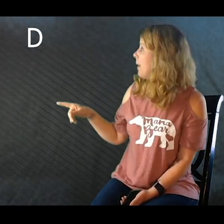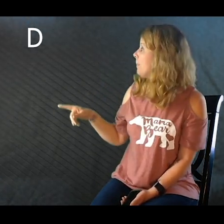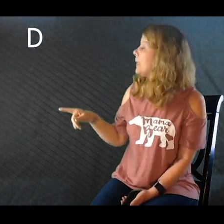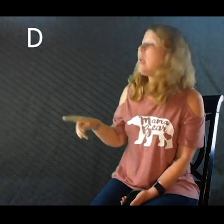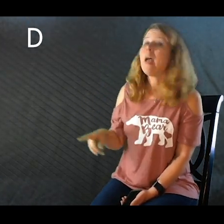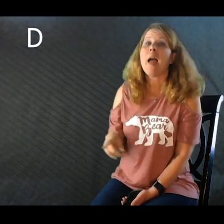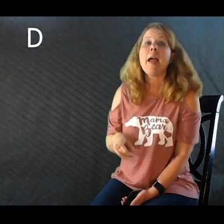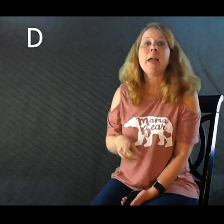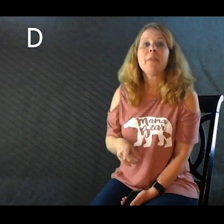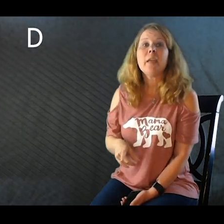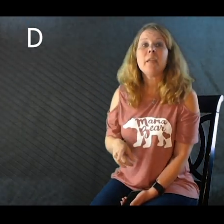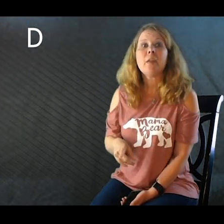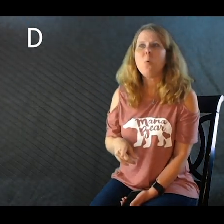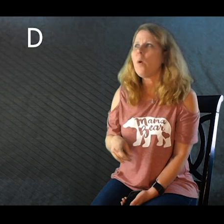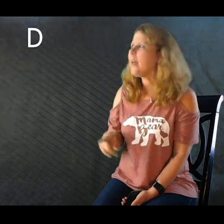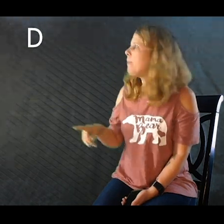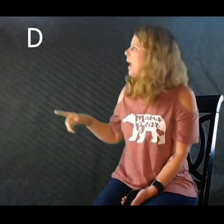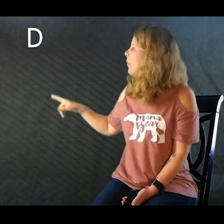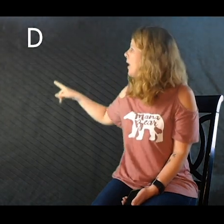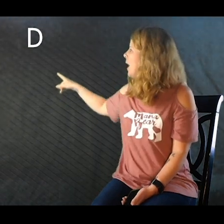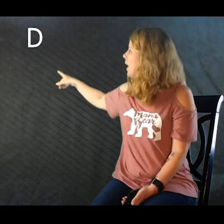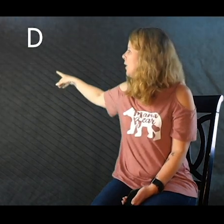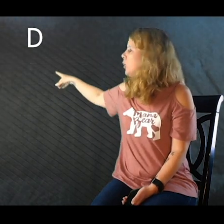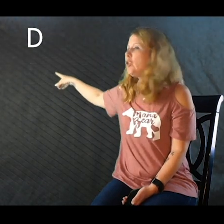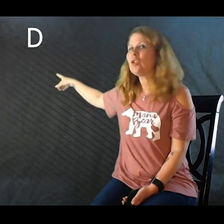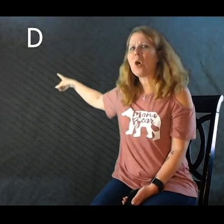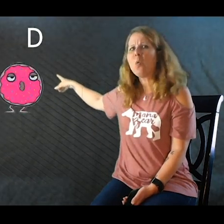pups. And then what about the donut?